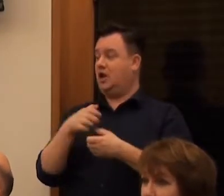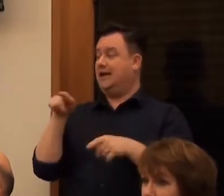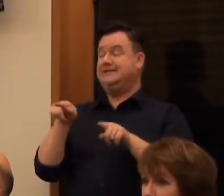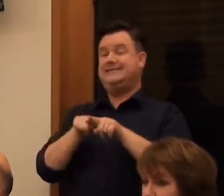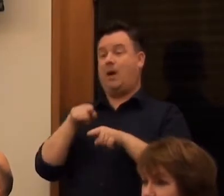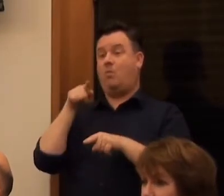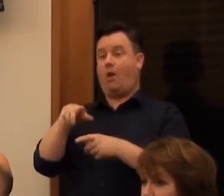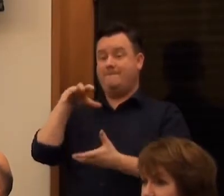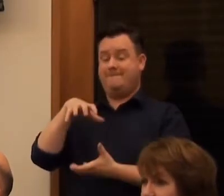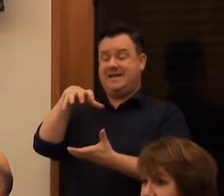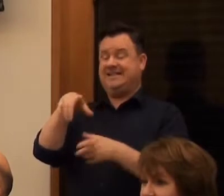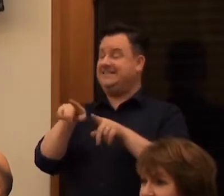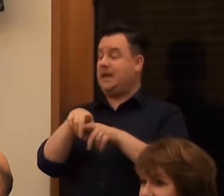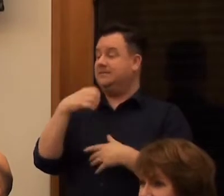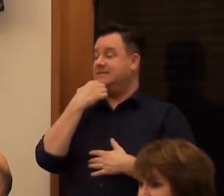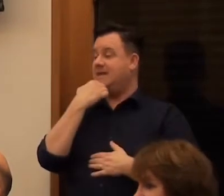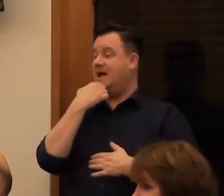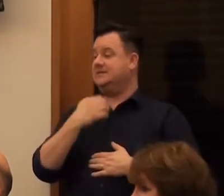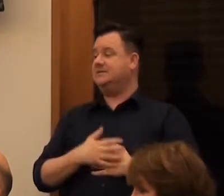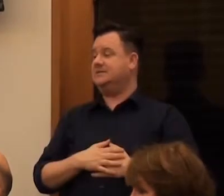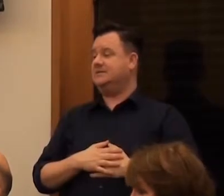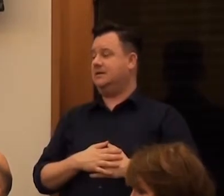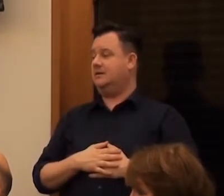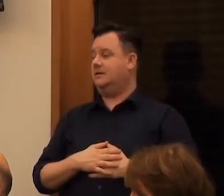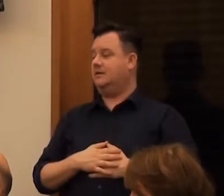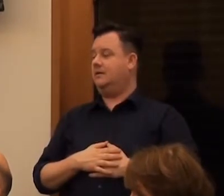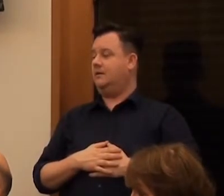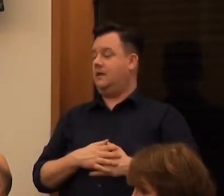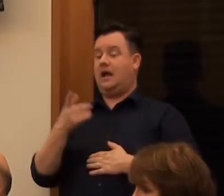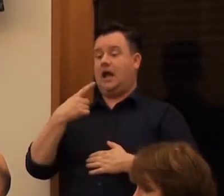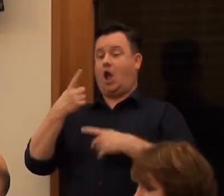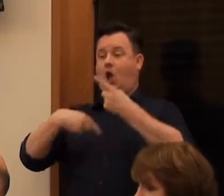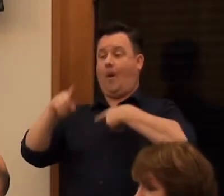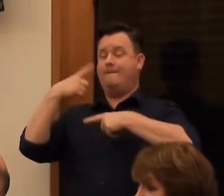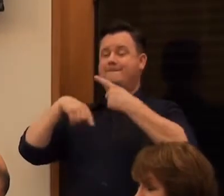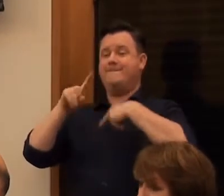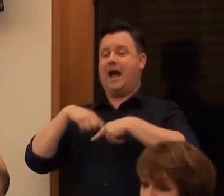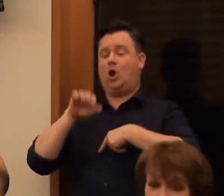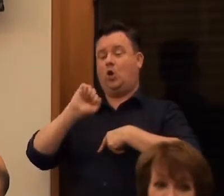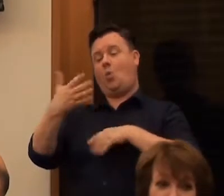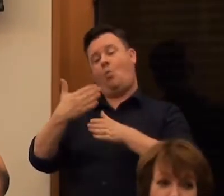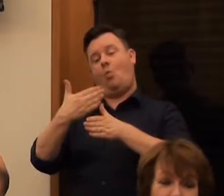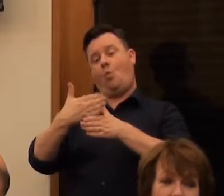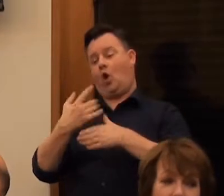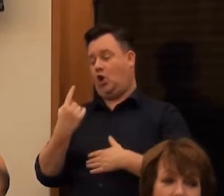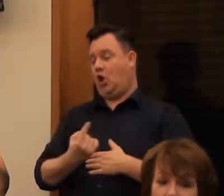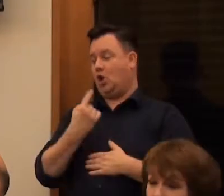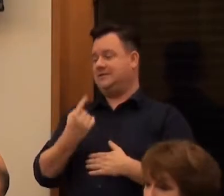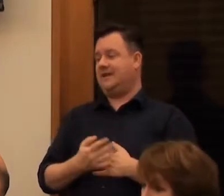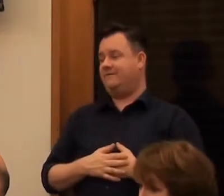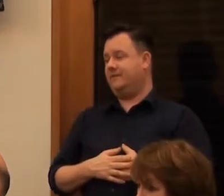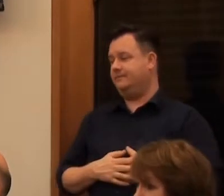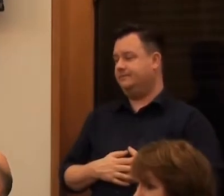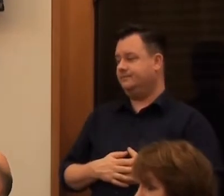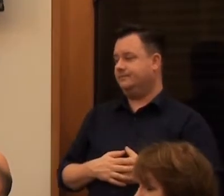Same. The one from the... Okay. Brilliant. Can I take you back to your work self? Yeah. How do you get into all of